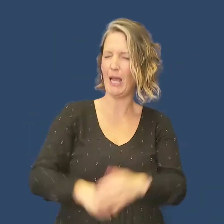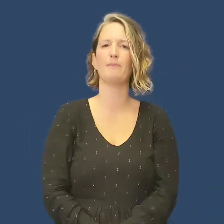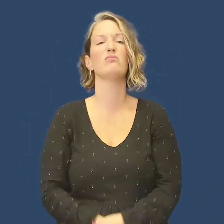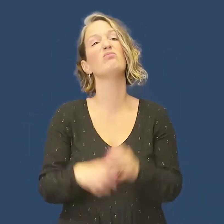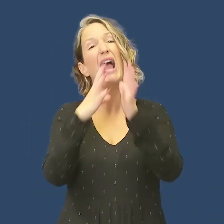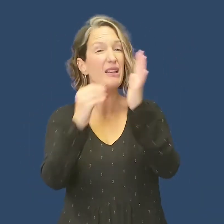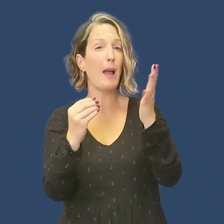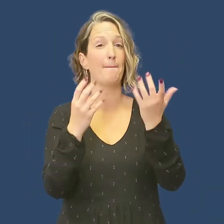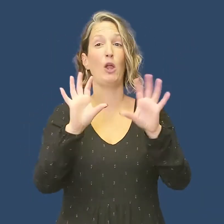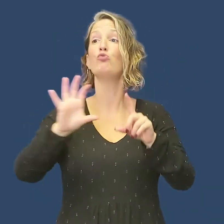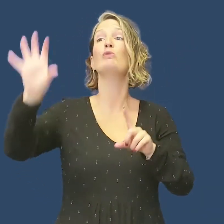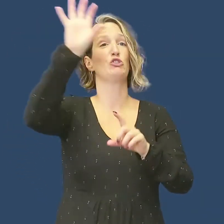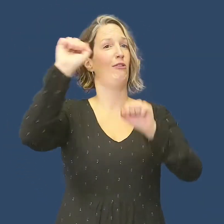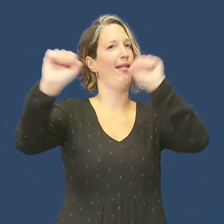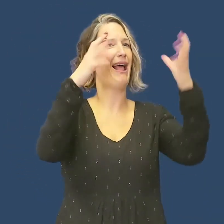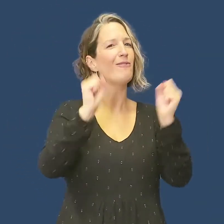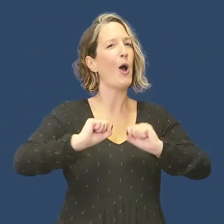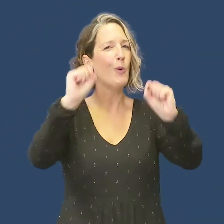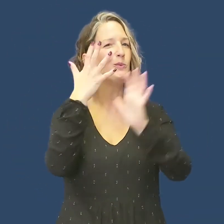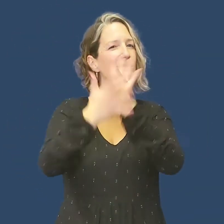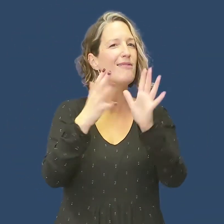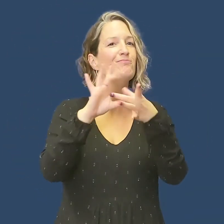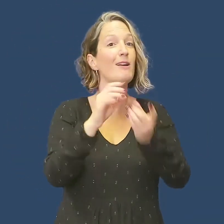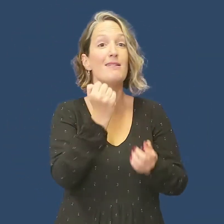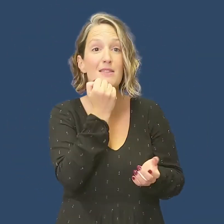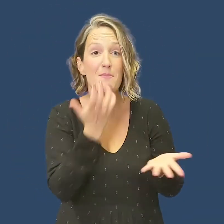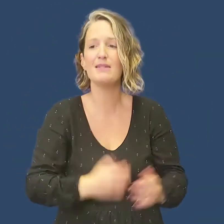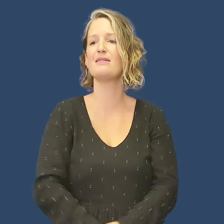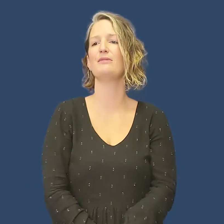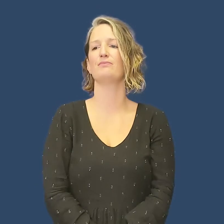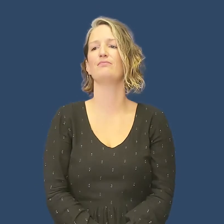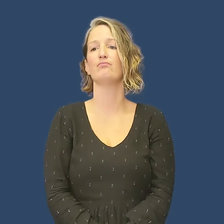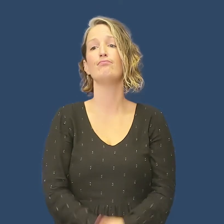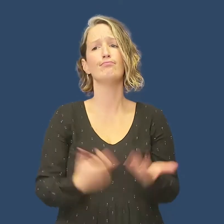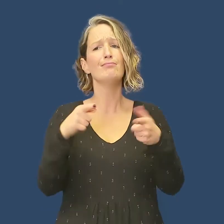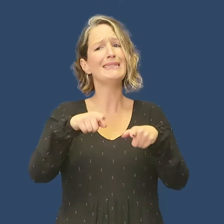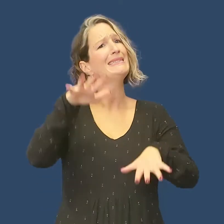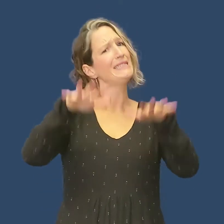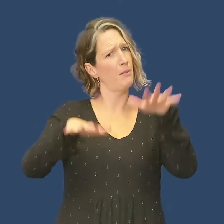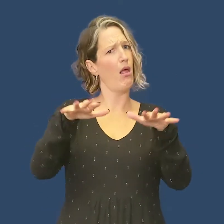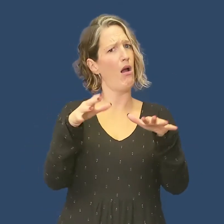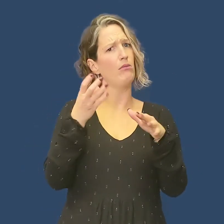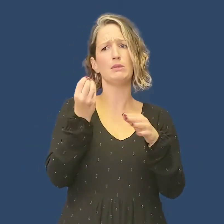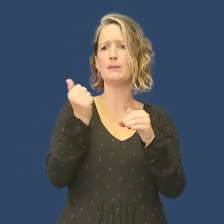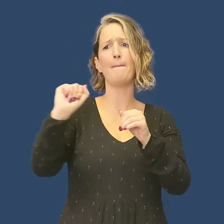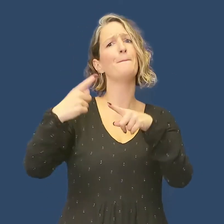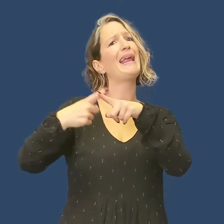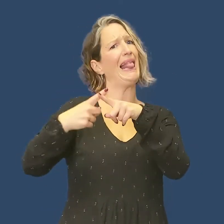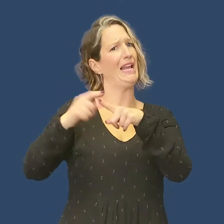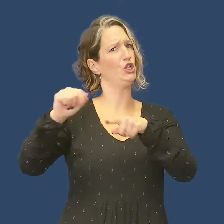different concepts. We know that across the regions there are various numbering systems, for example. We see